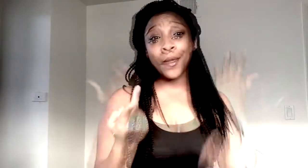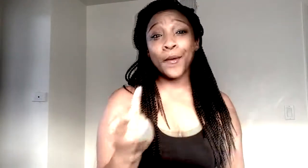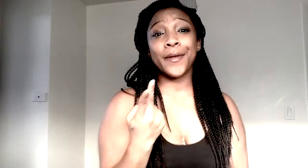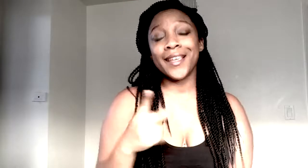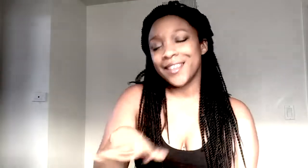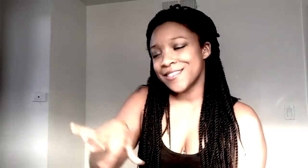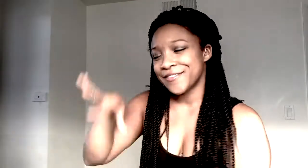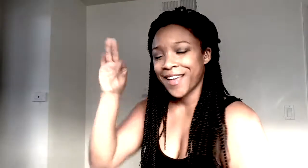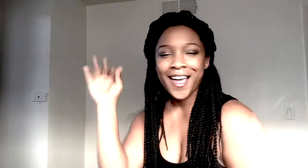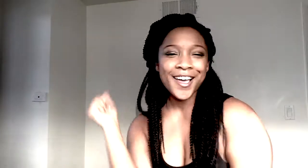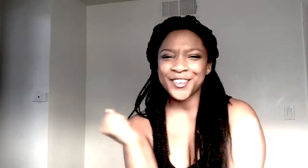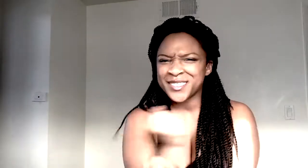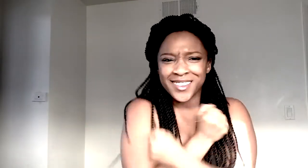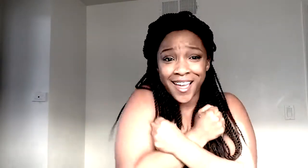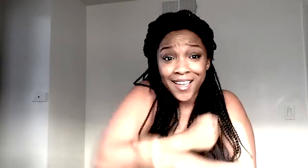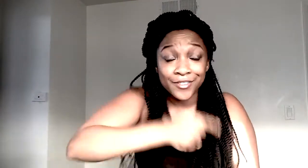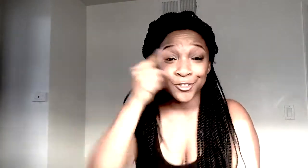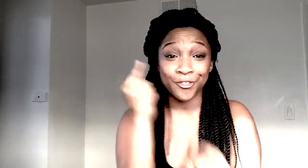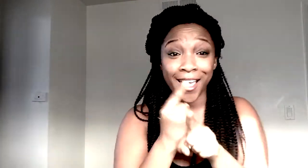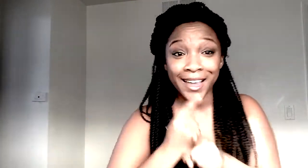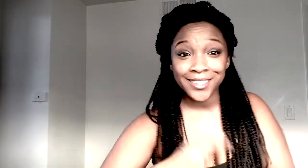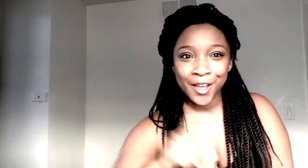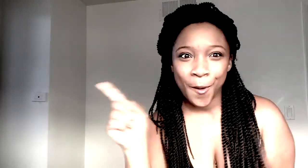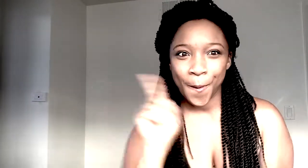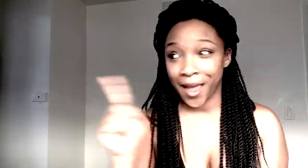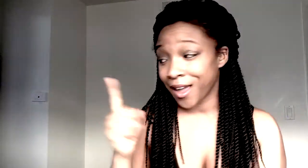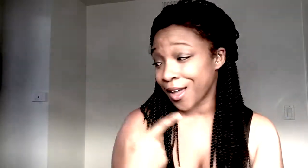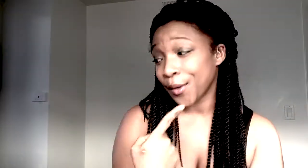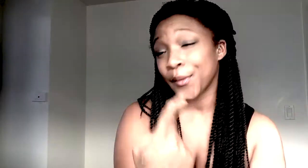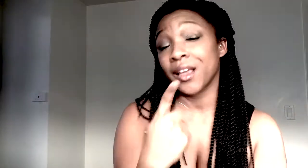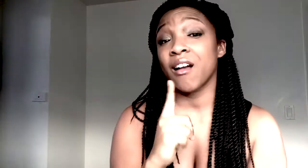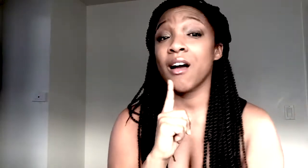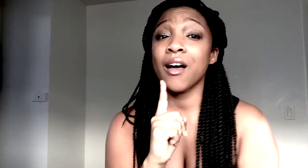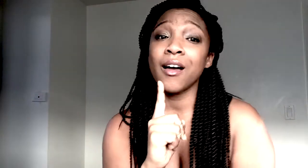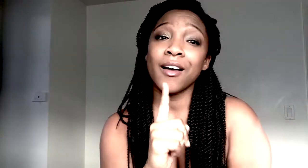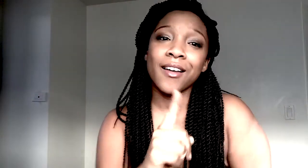we found love Right where we are